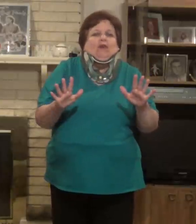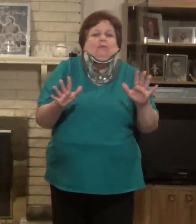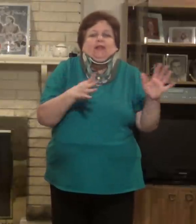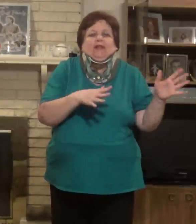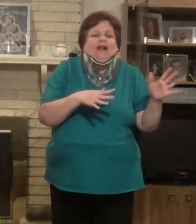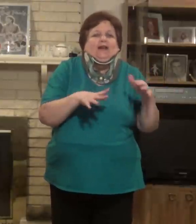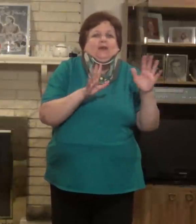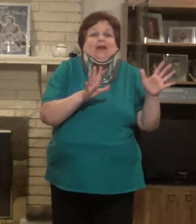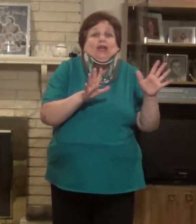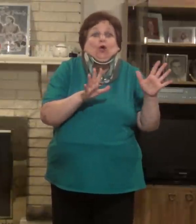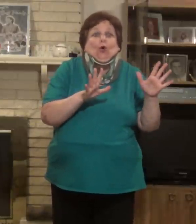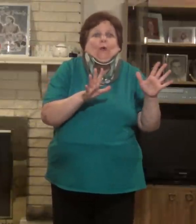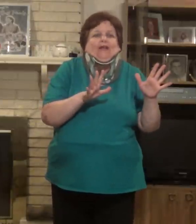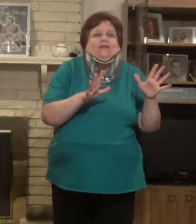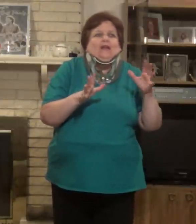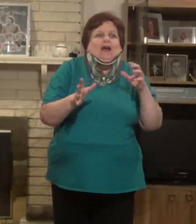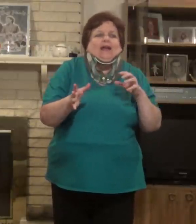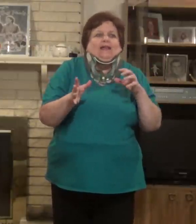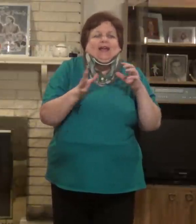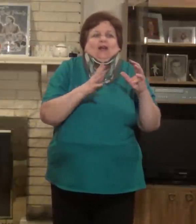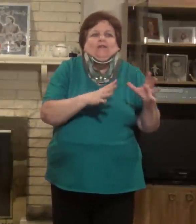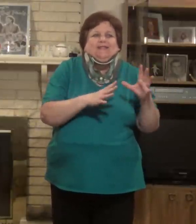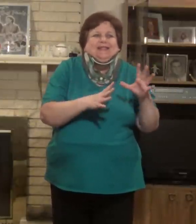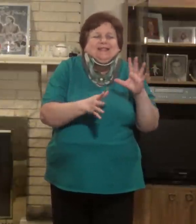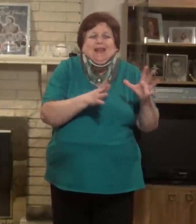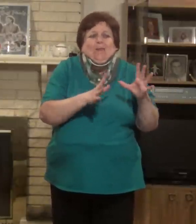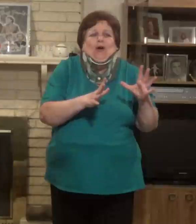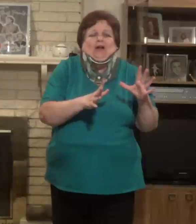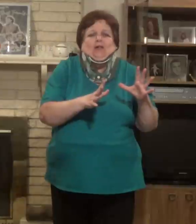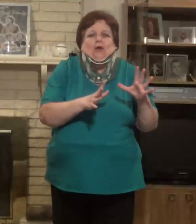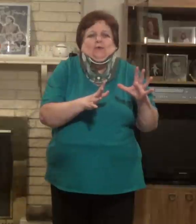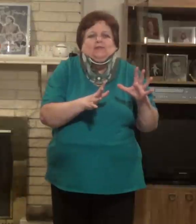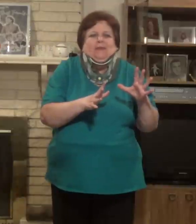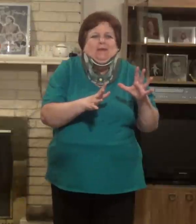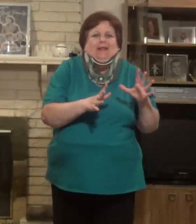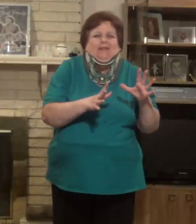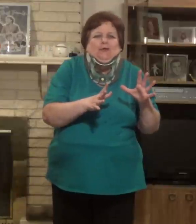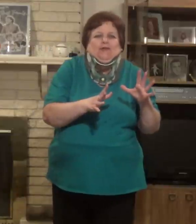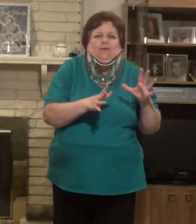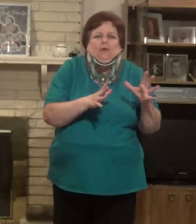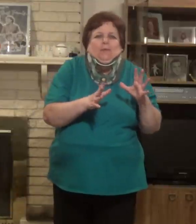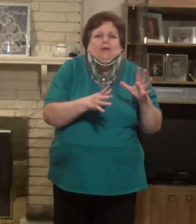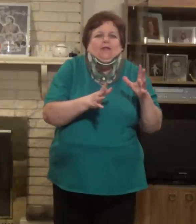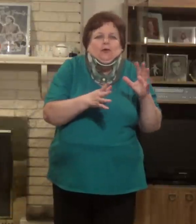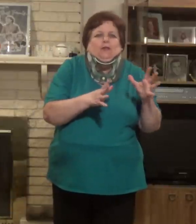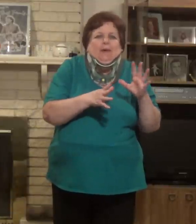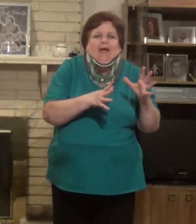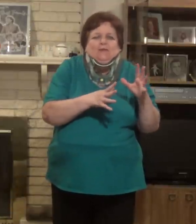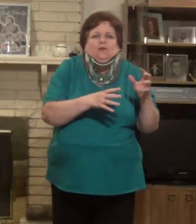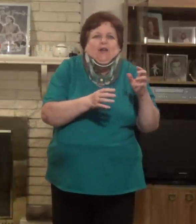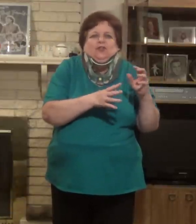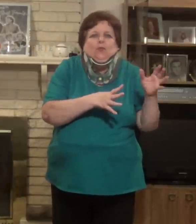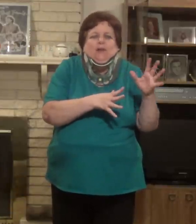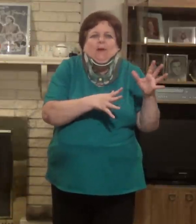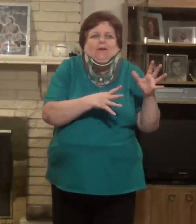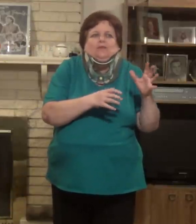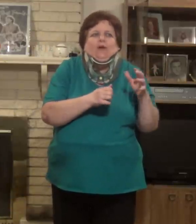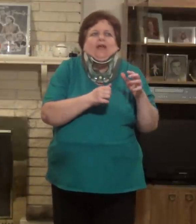completely gotten to any goal weight. I get somewhat close, maybe like 30, 40, 30 pounds away, 20 pounds away,